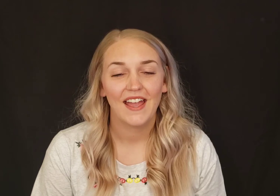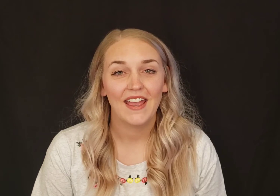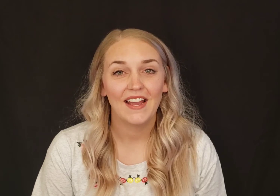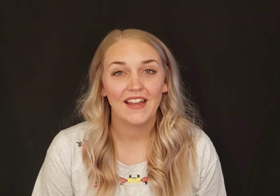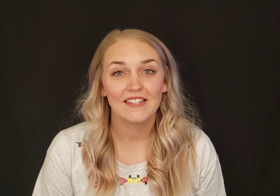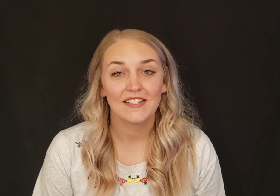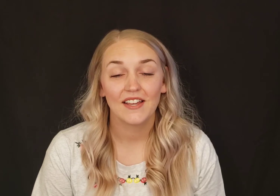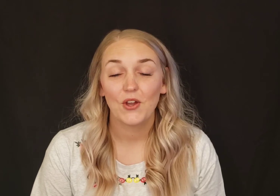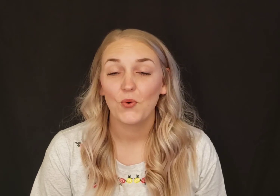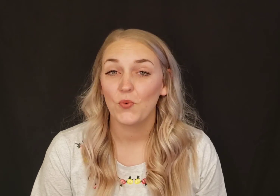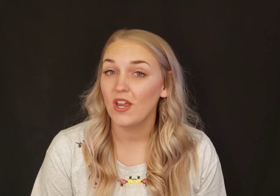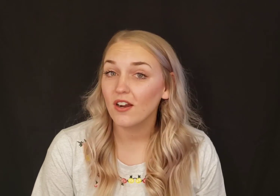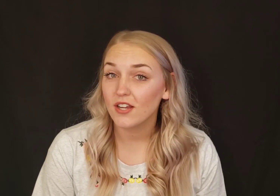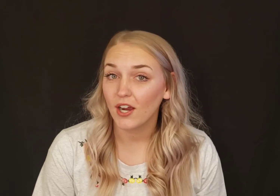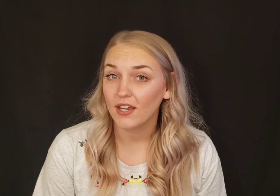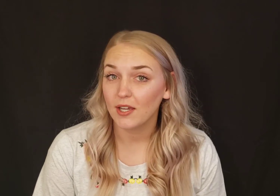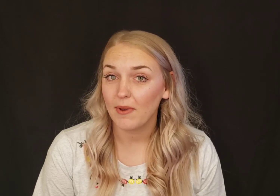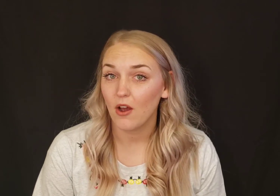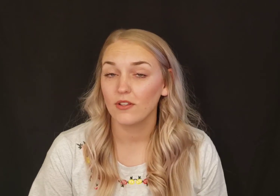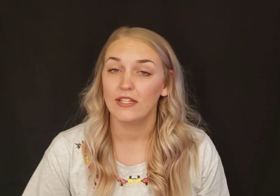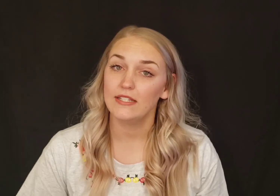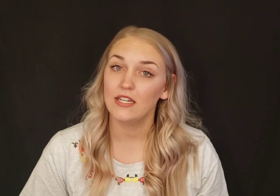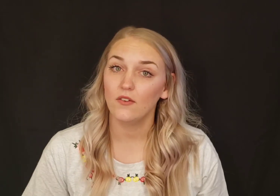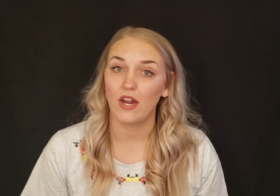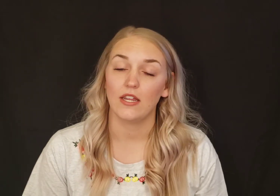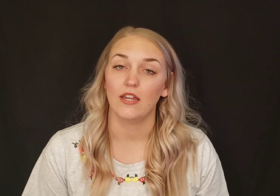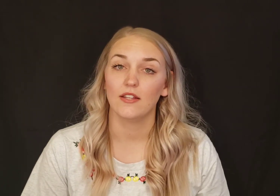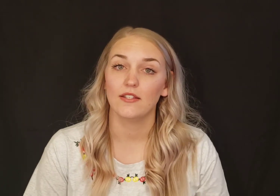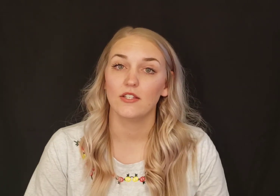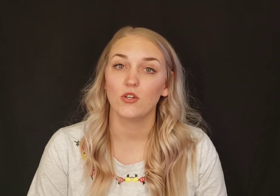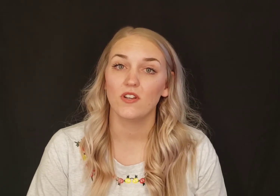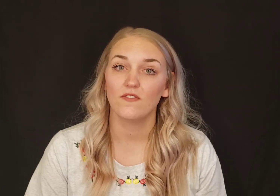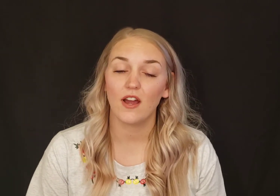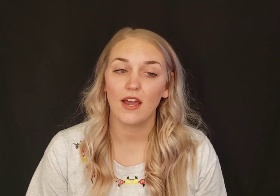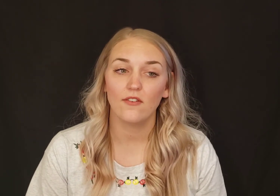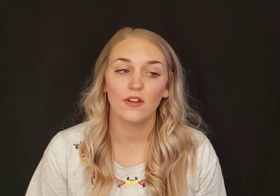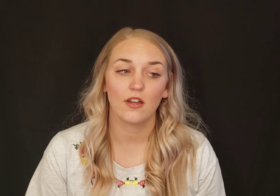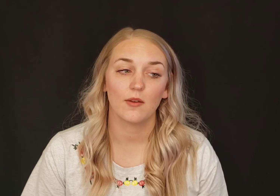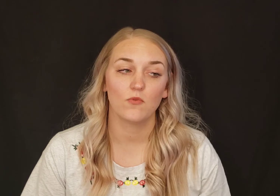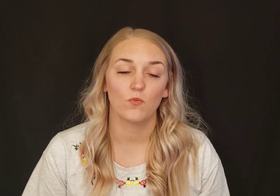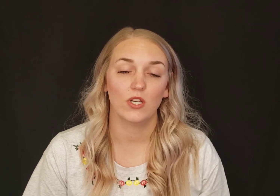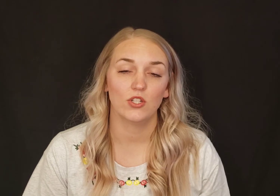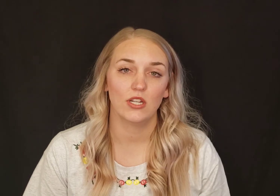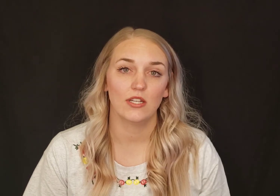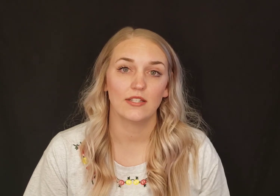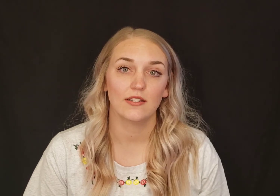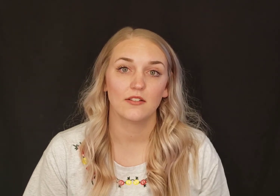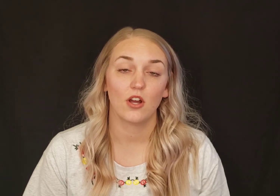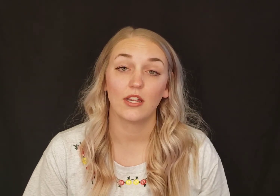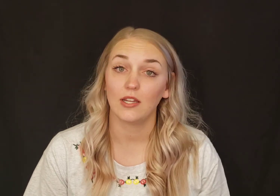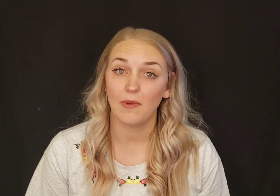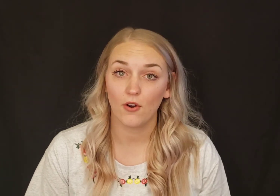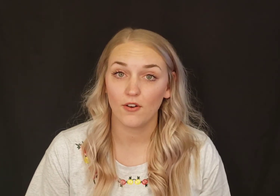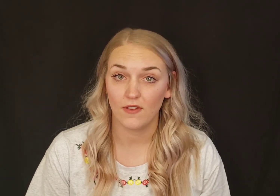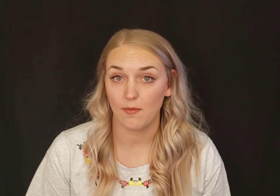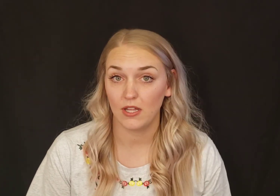Hey guys, we are talking about listing and ranking. This is Unit 5, which is talking about our family.